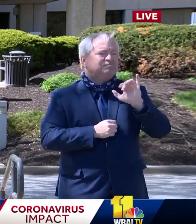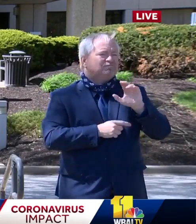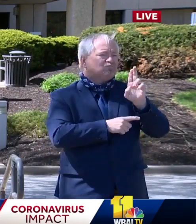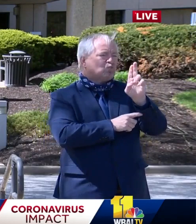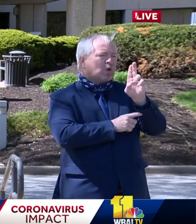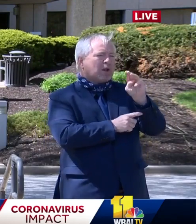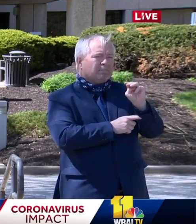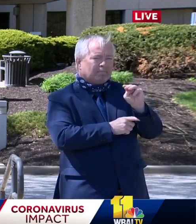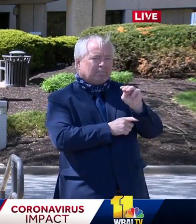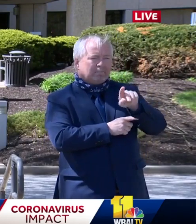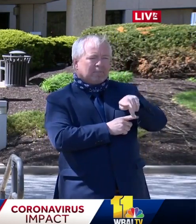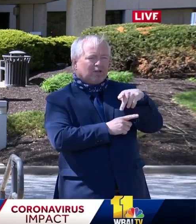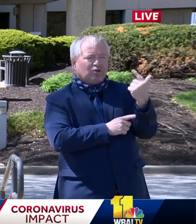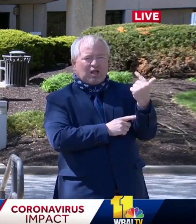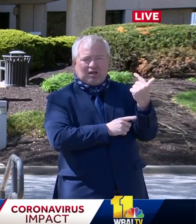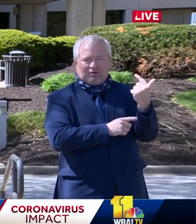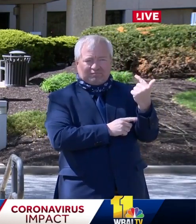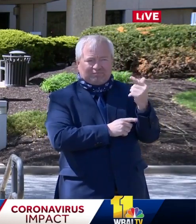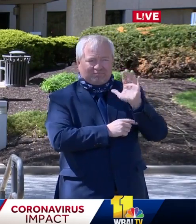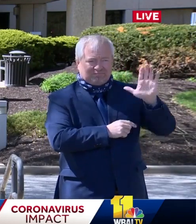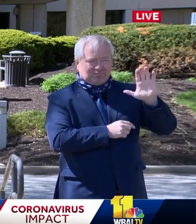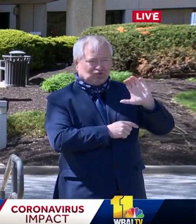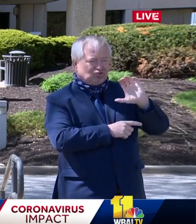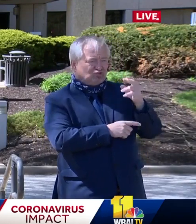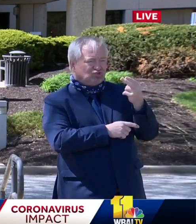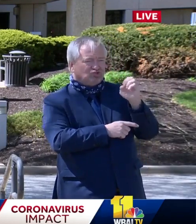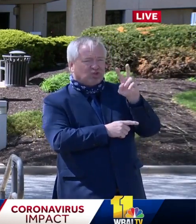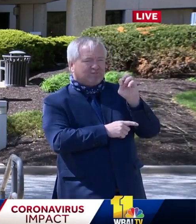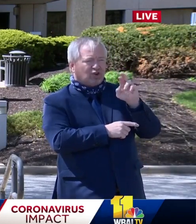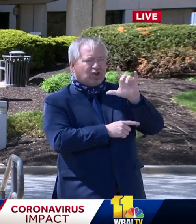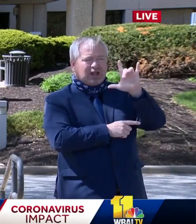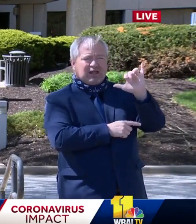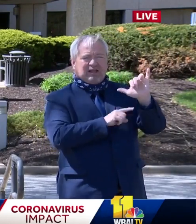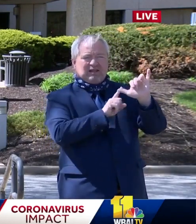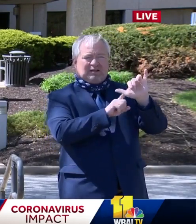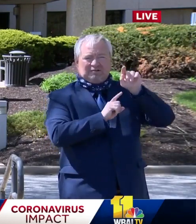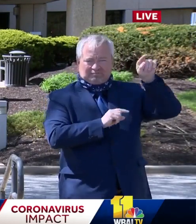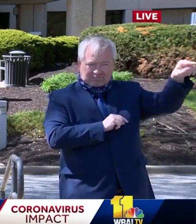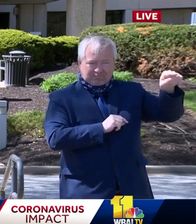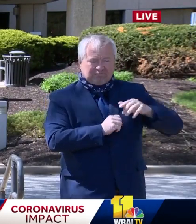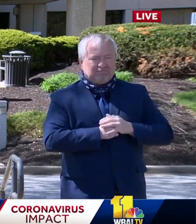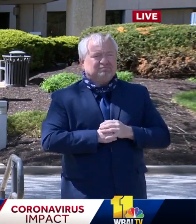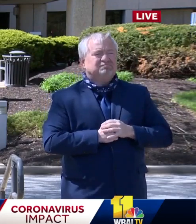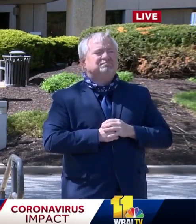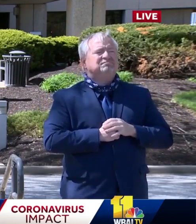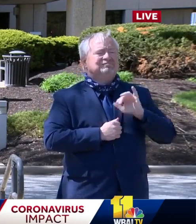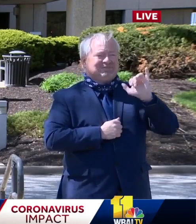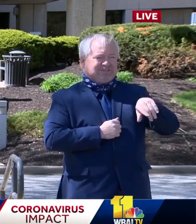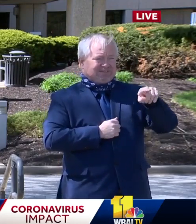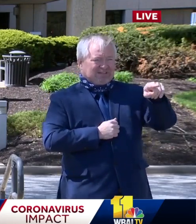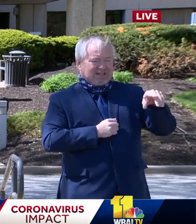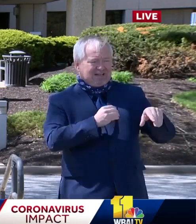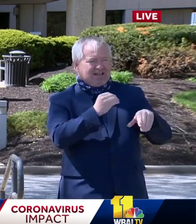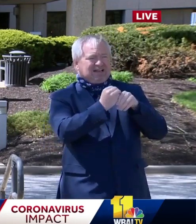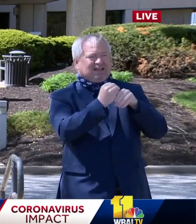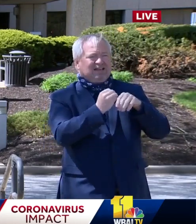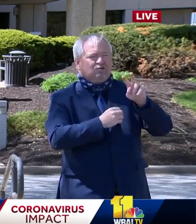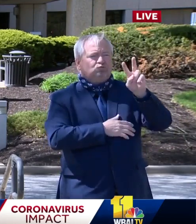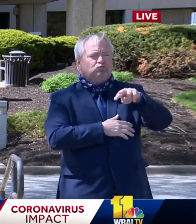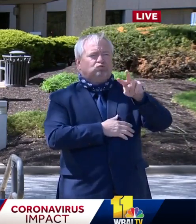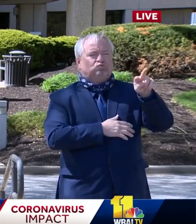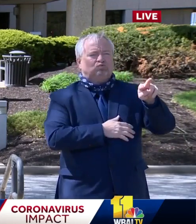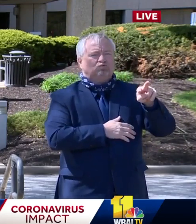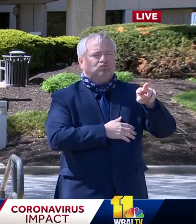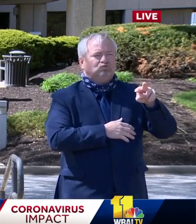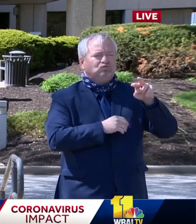Hospital Center in Chevrolet. We're expanding capacity with 22 surge response tents across